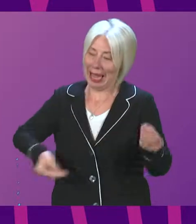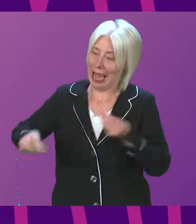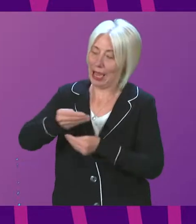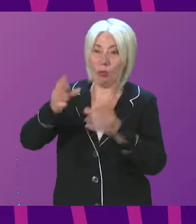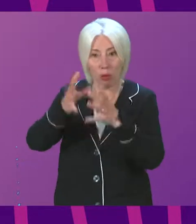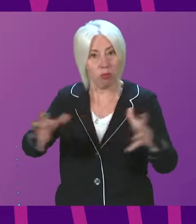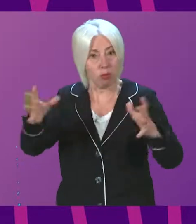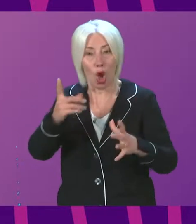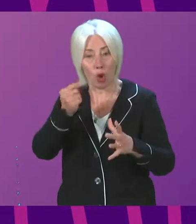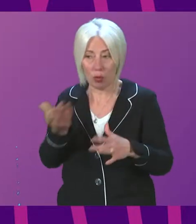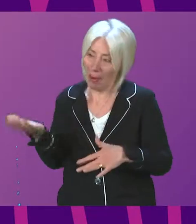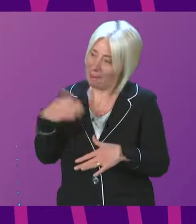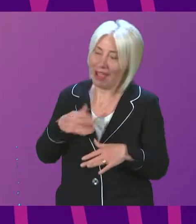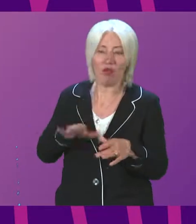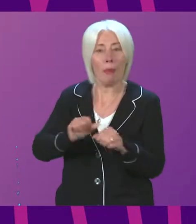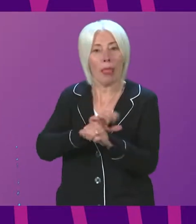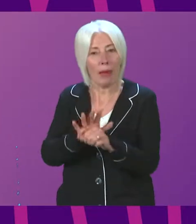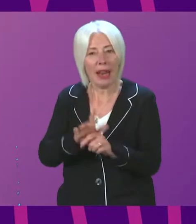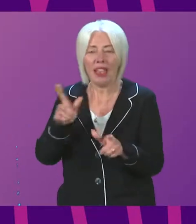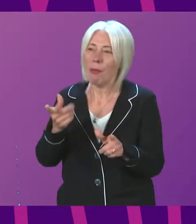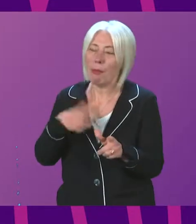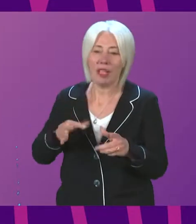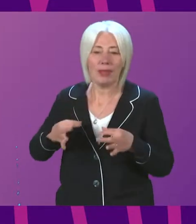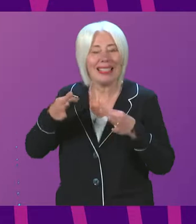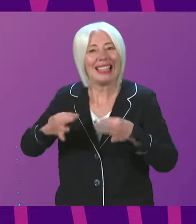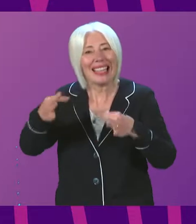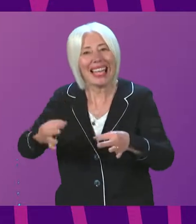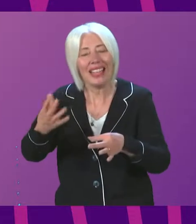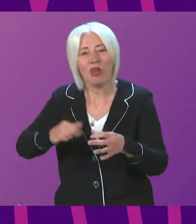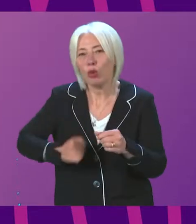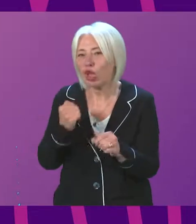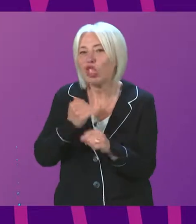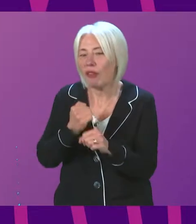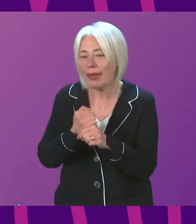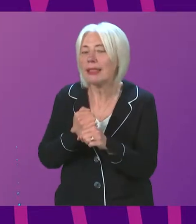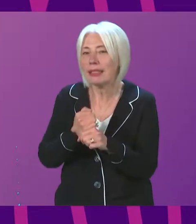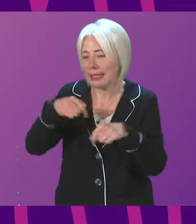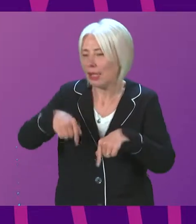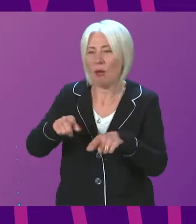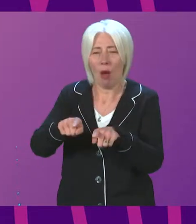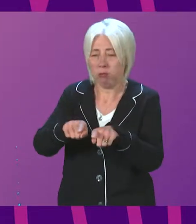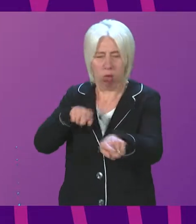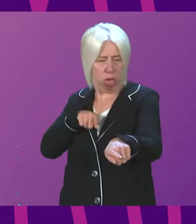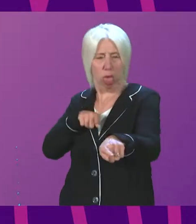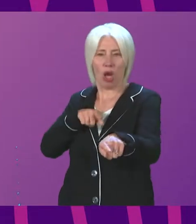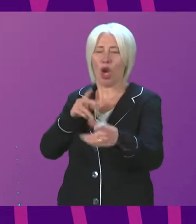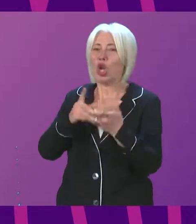pandemic. However, thanks to the dither and delay of the Scottish Government, we are significantly behind the rest of the UK, especially the likes of